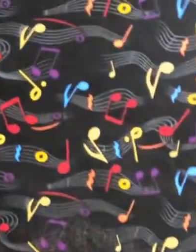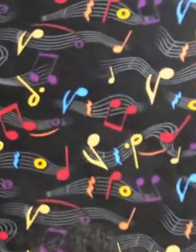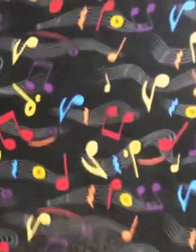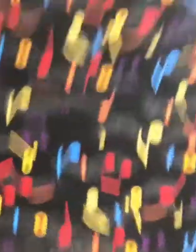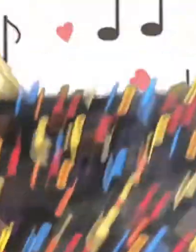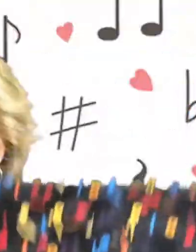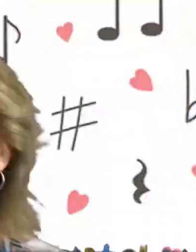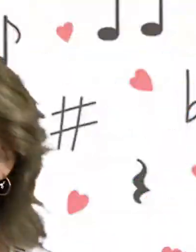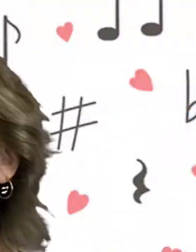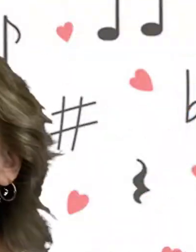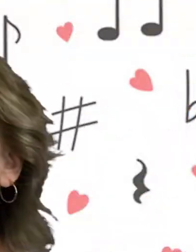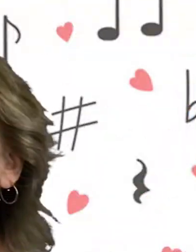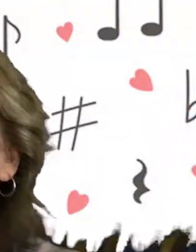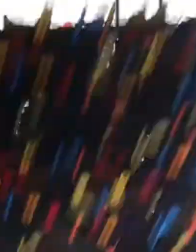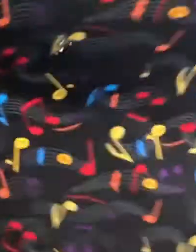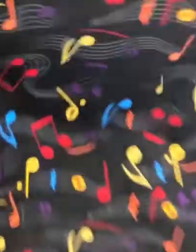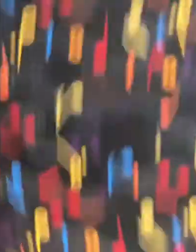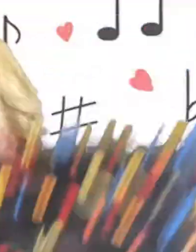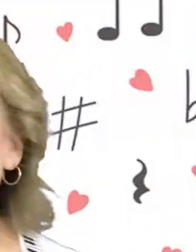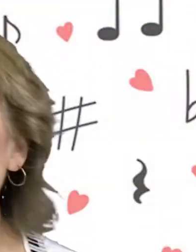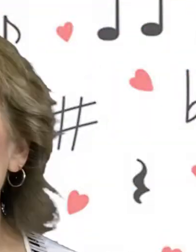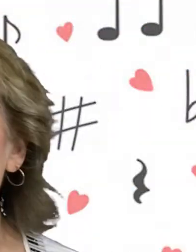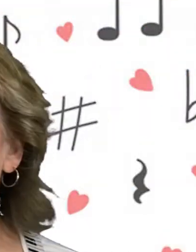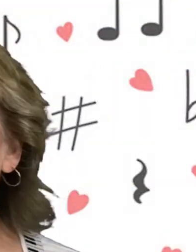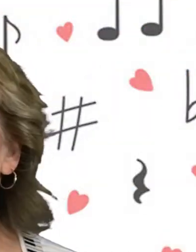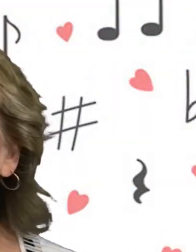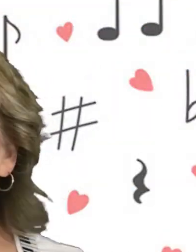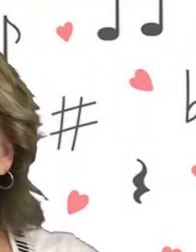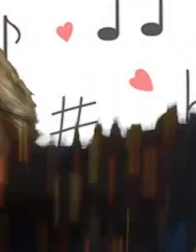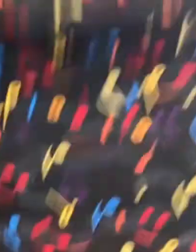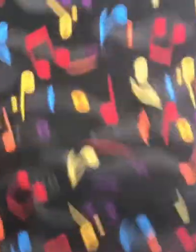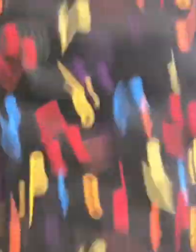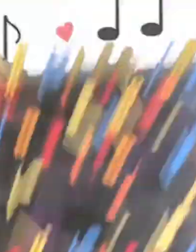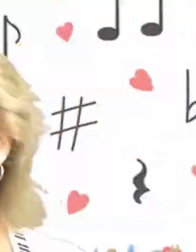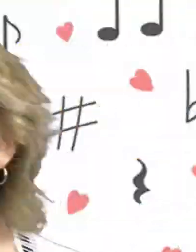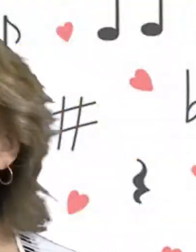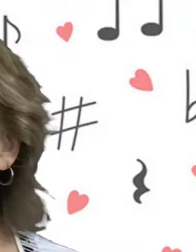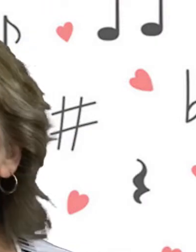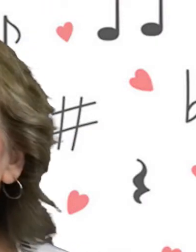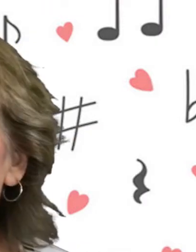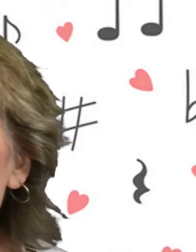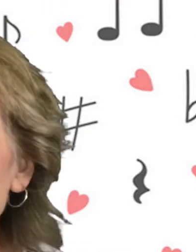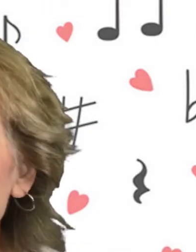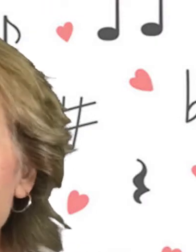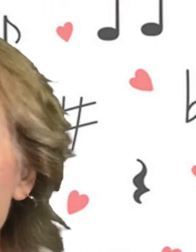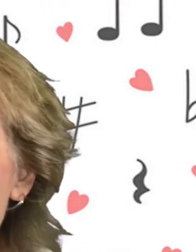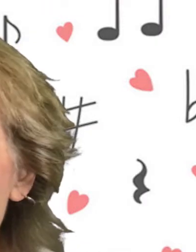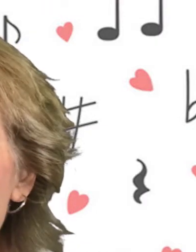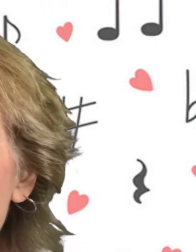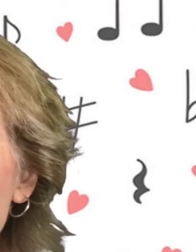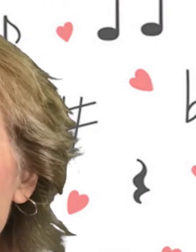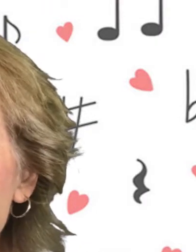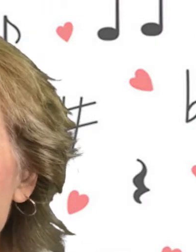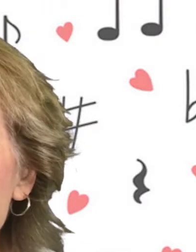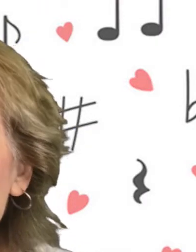Peek-a-boo, I see you. It's Miss Virginia.